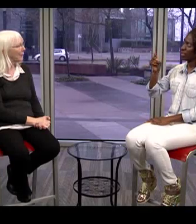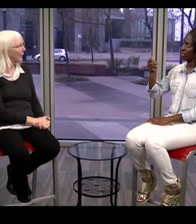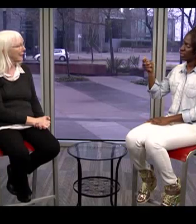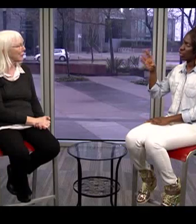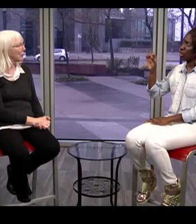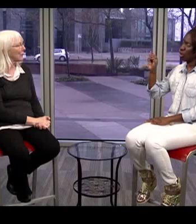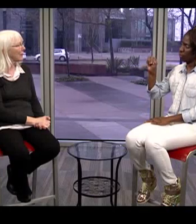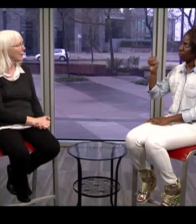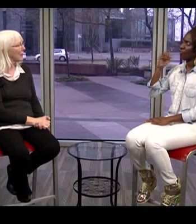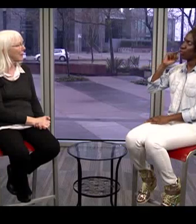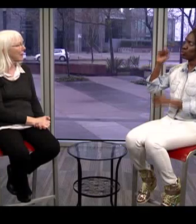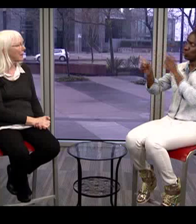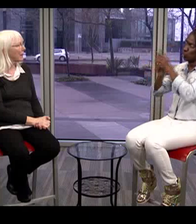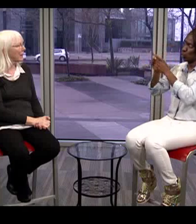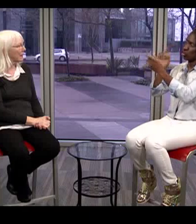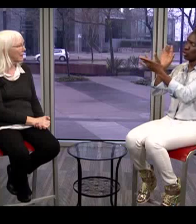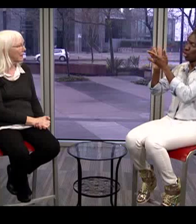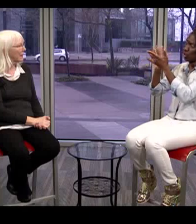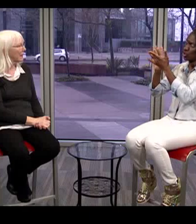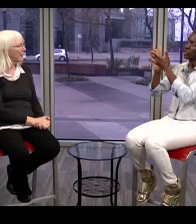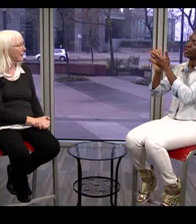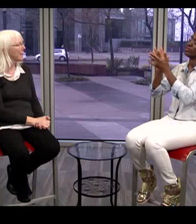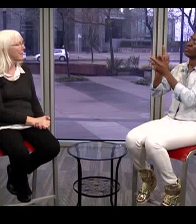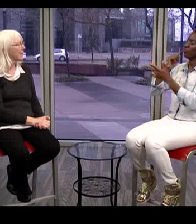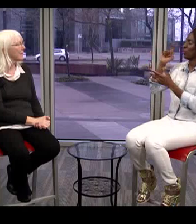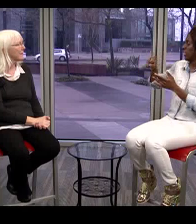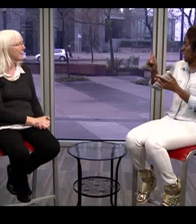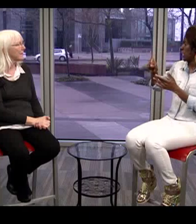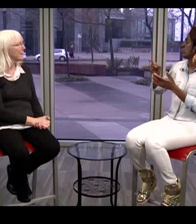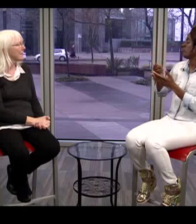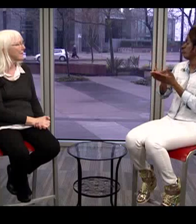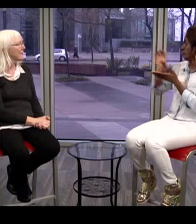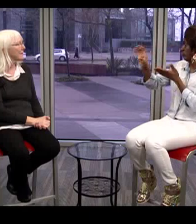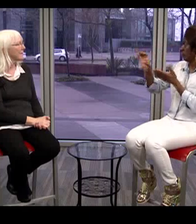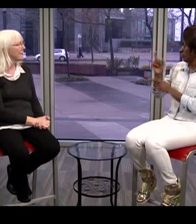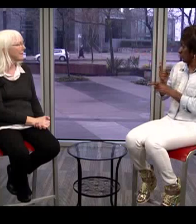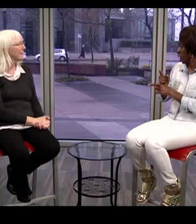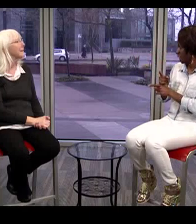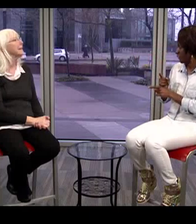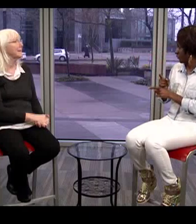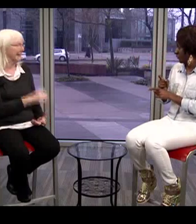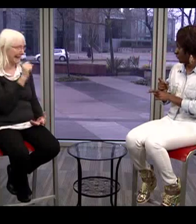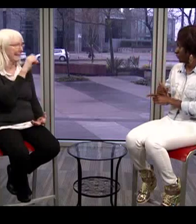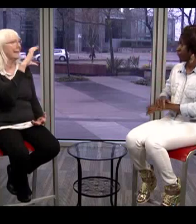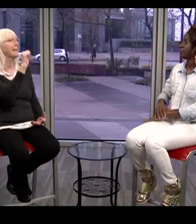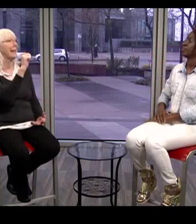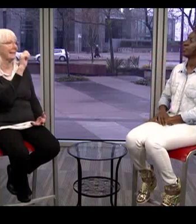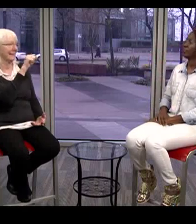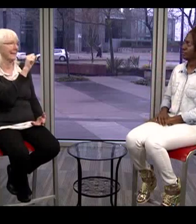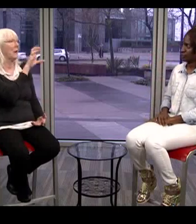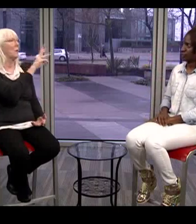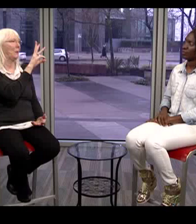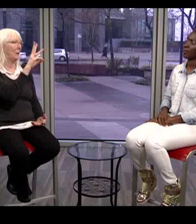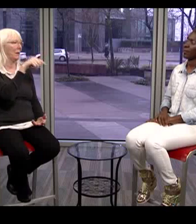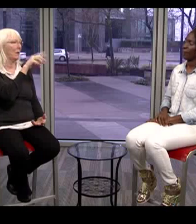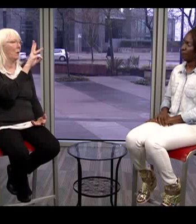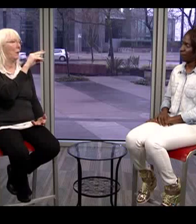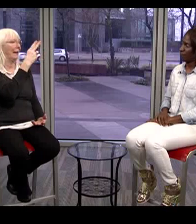are gratefully accepted. All right. So the website is www.widhh.com, and people can donate there? .ca, actually.